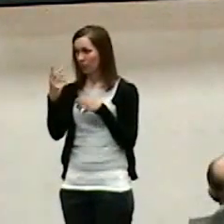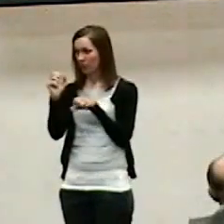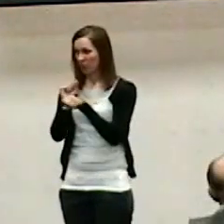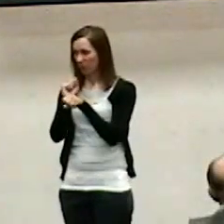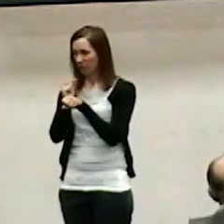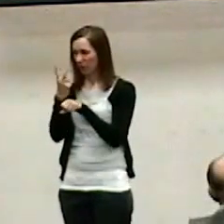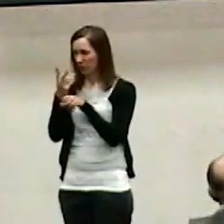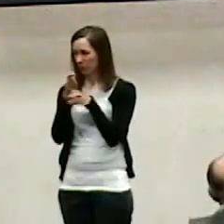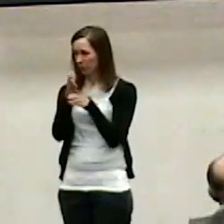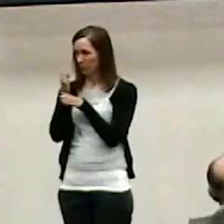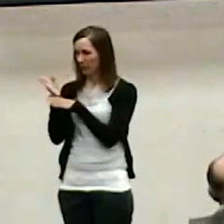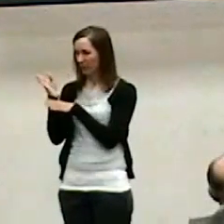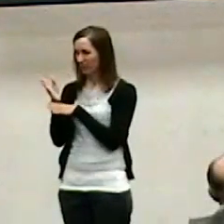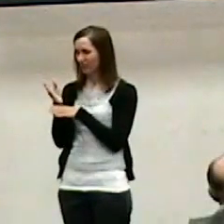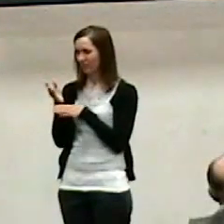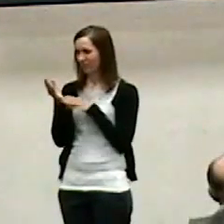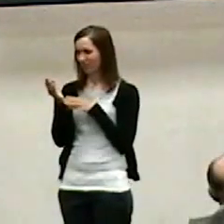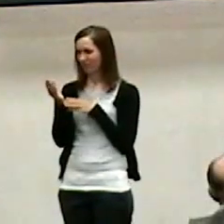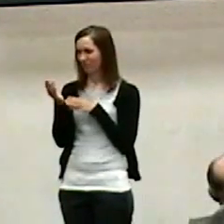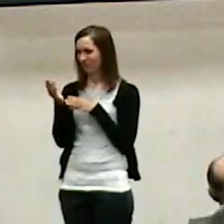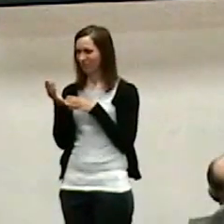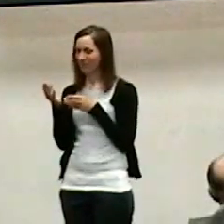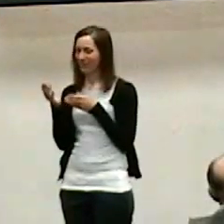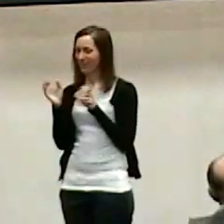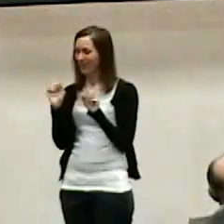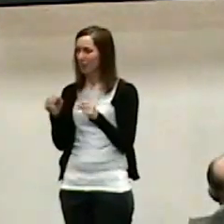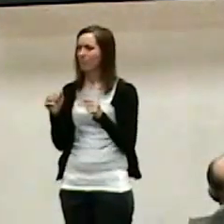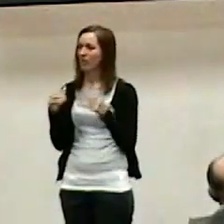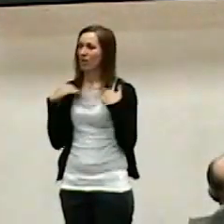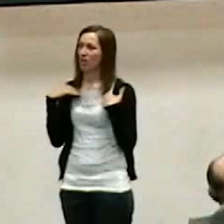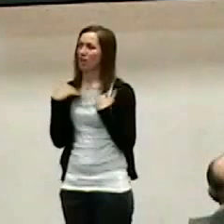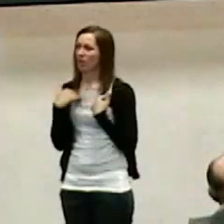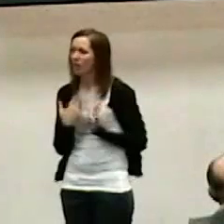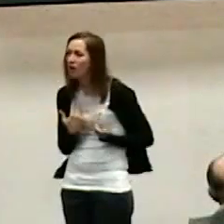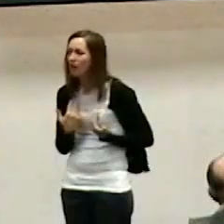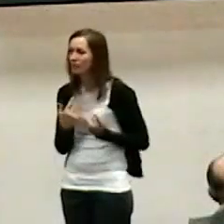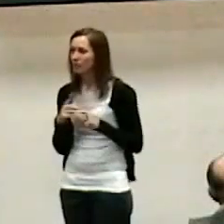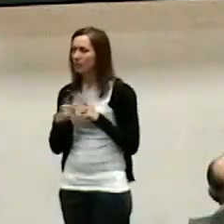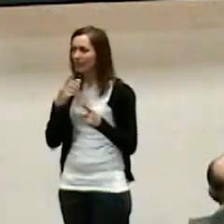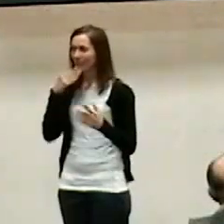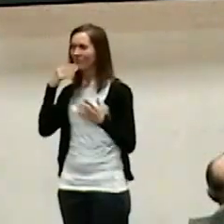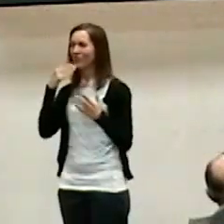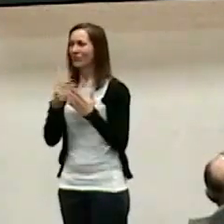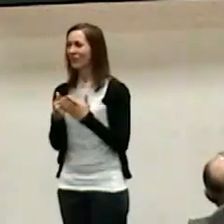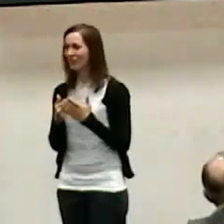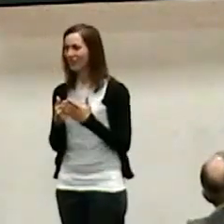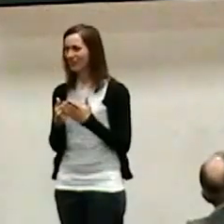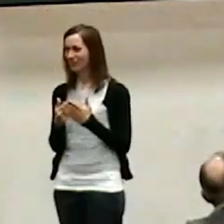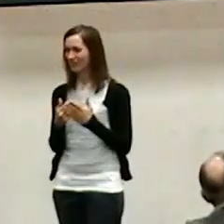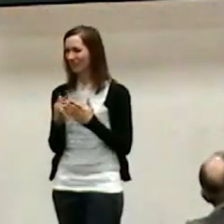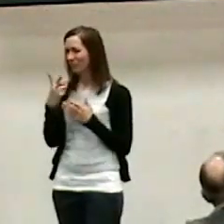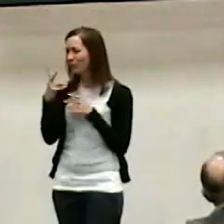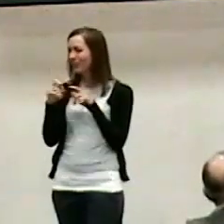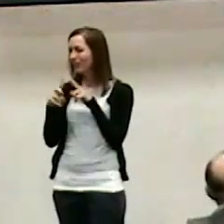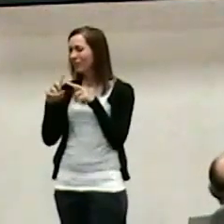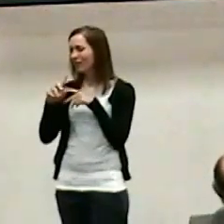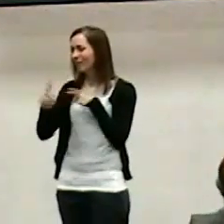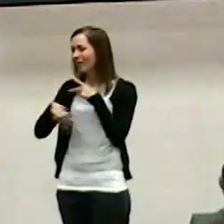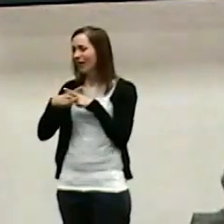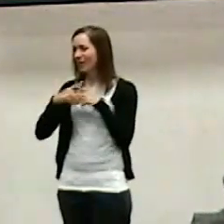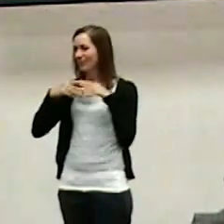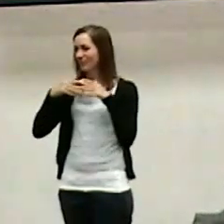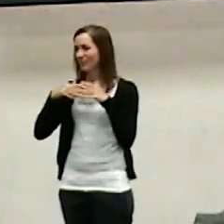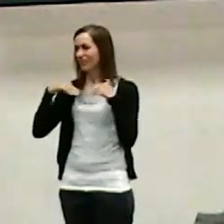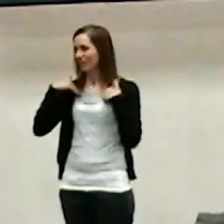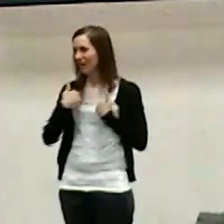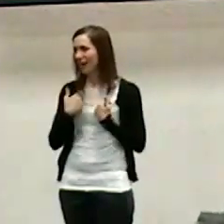exhausting. It really can. But it's a good kind of tired. You know the difference? It's a good kind of tired in it. Tired. Most